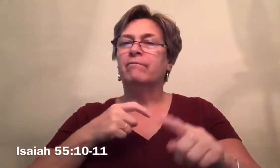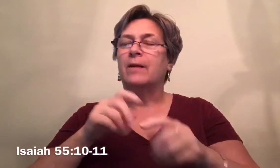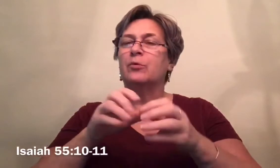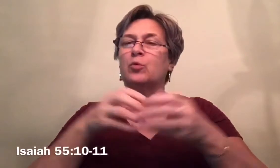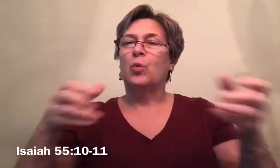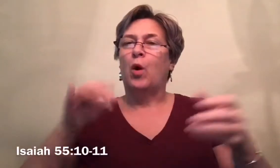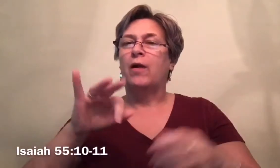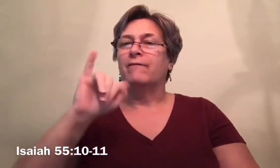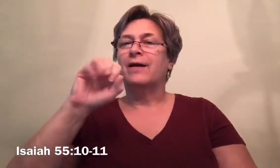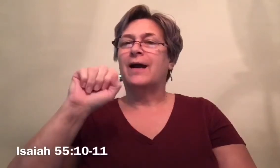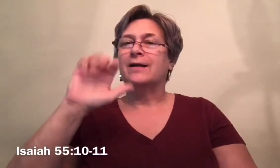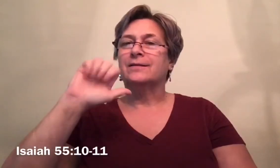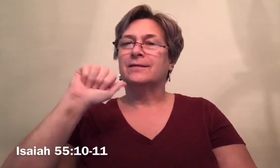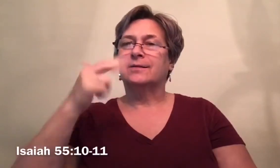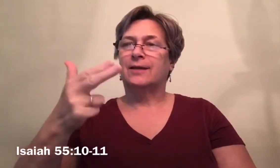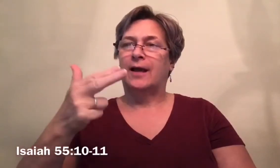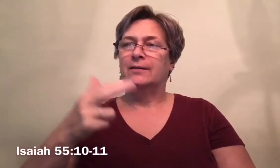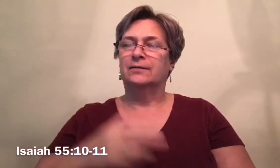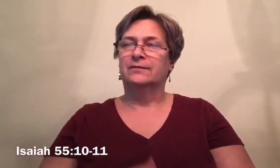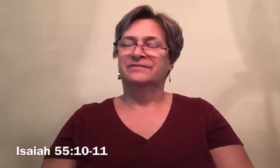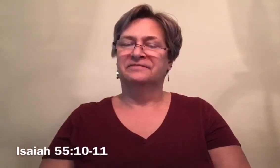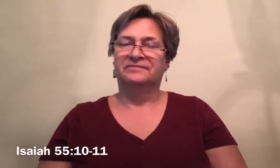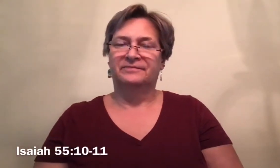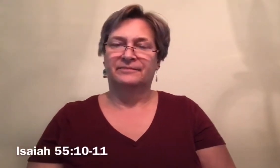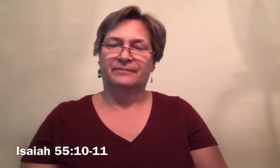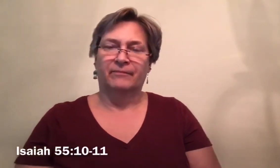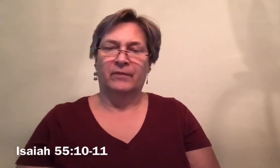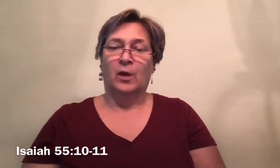A reading from the prophet Isaiah.